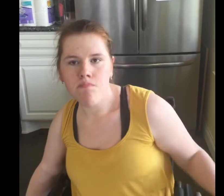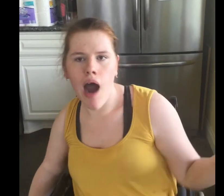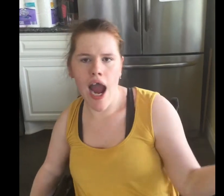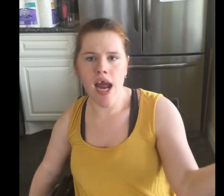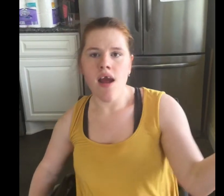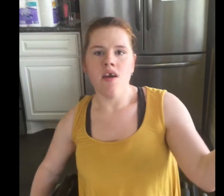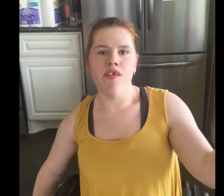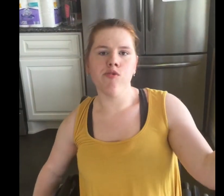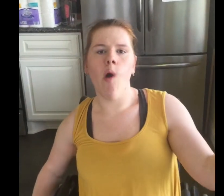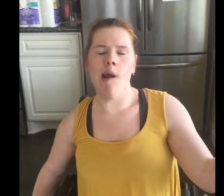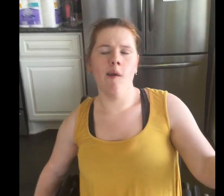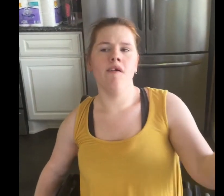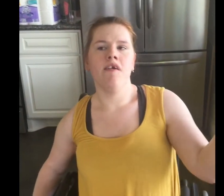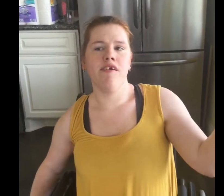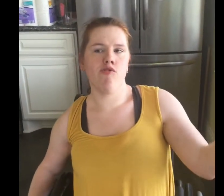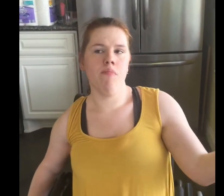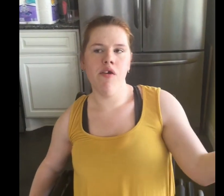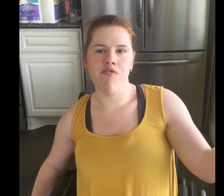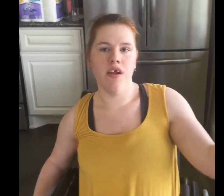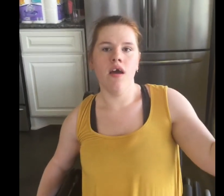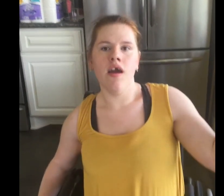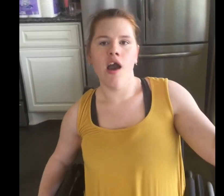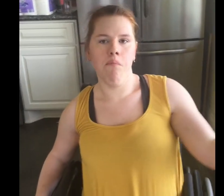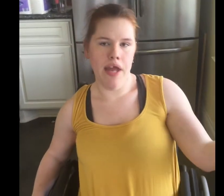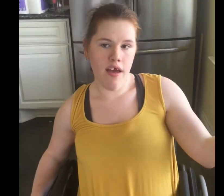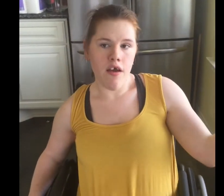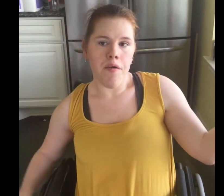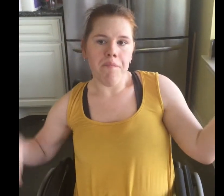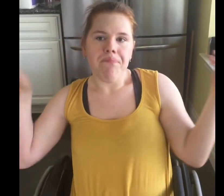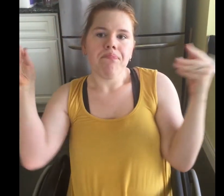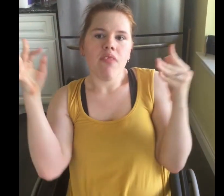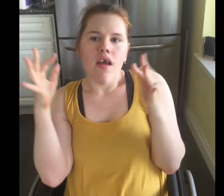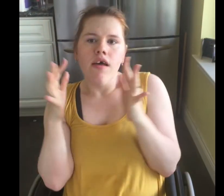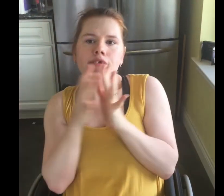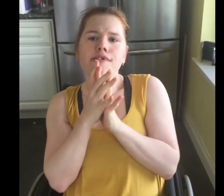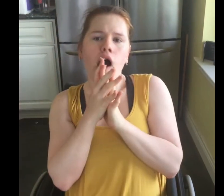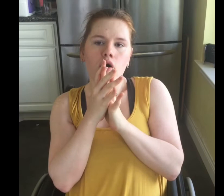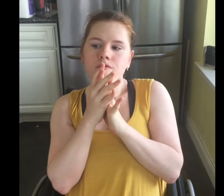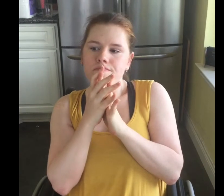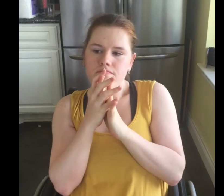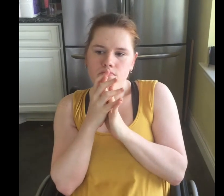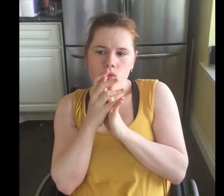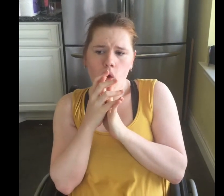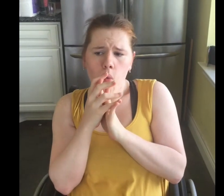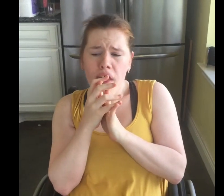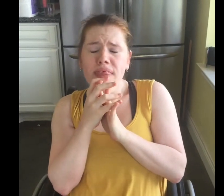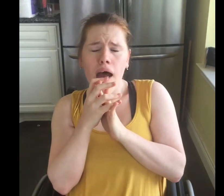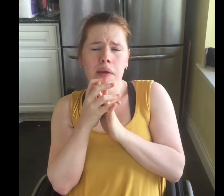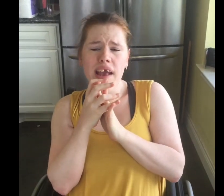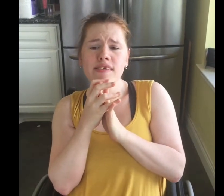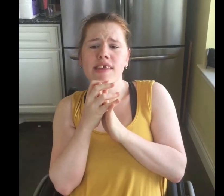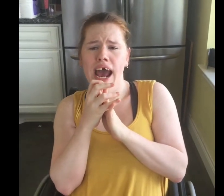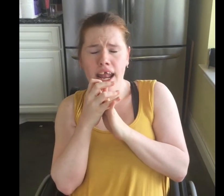by this water distribution company. So with that being said,